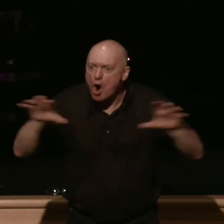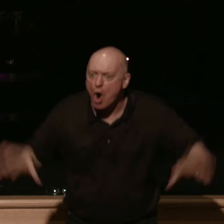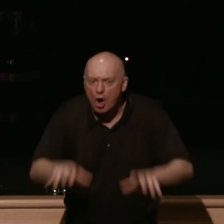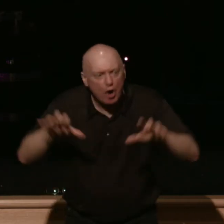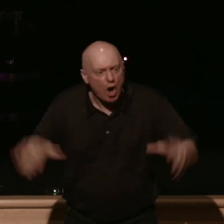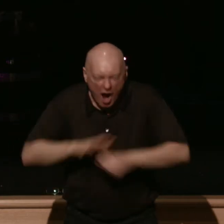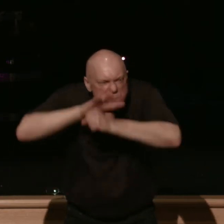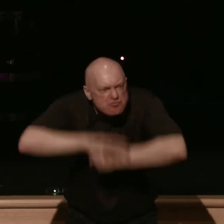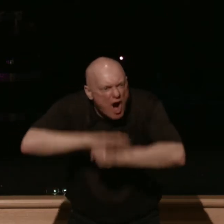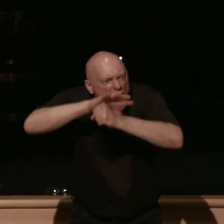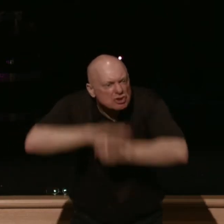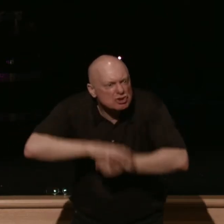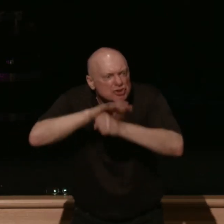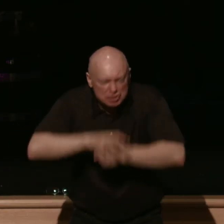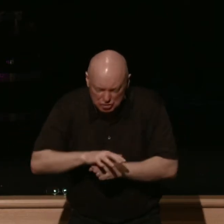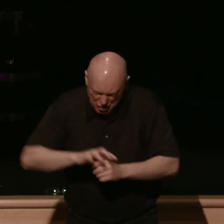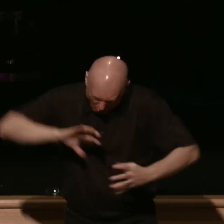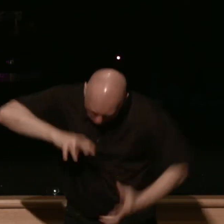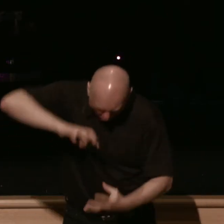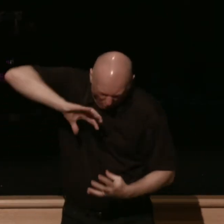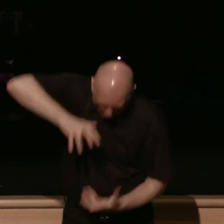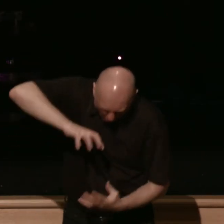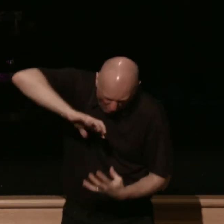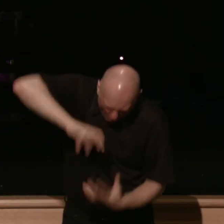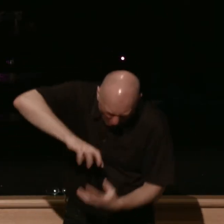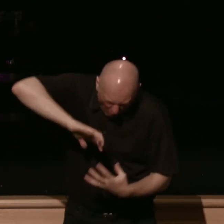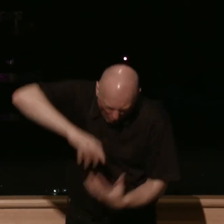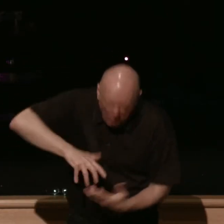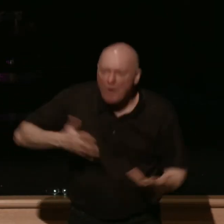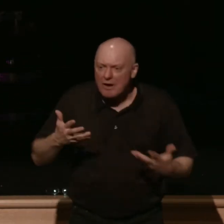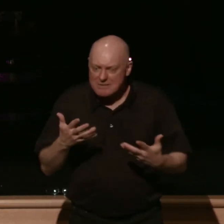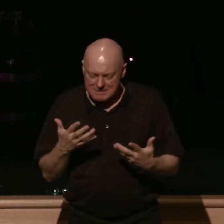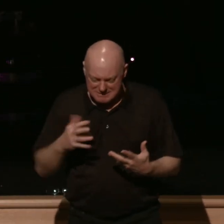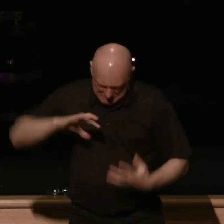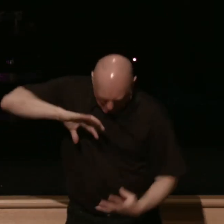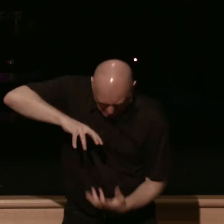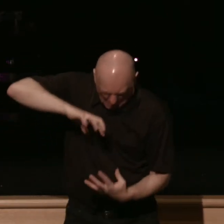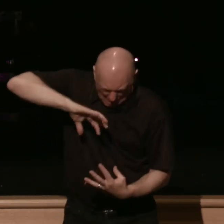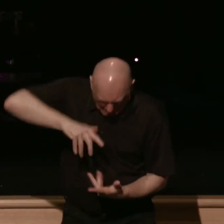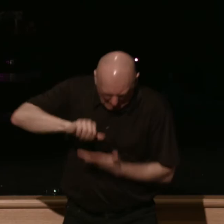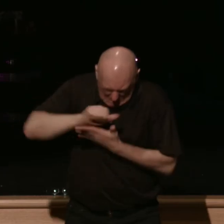pressure hitting it hard fire and soap agitating purifies